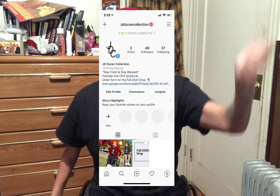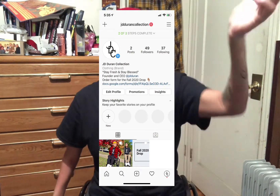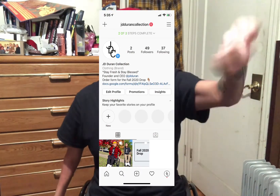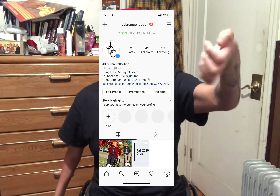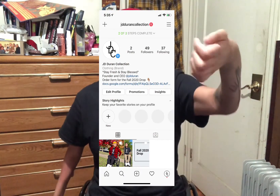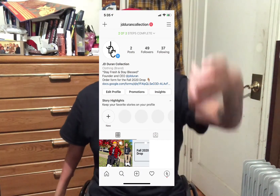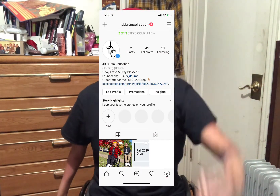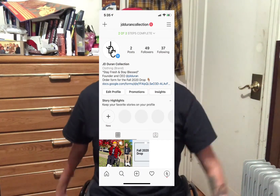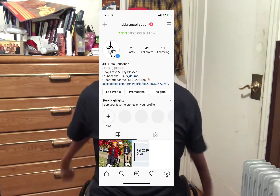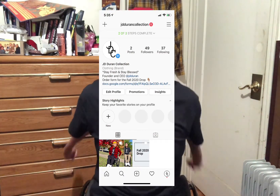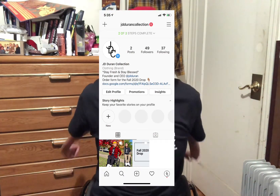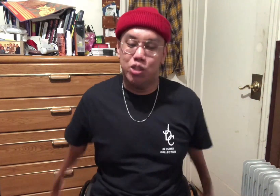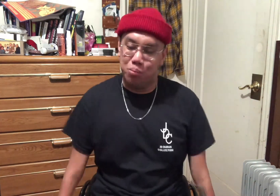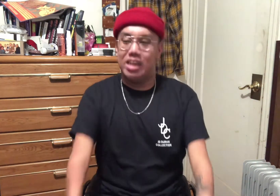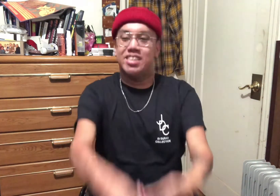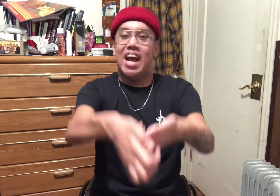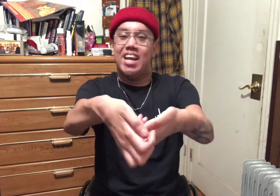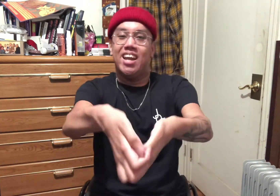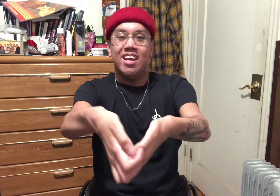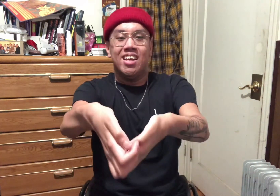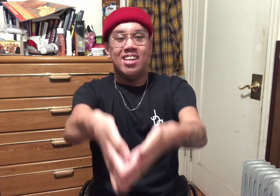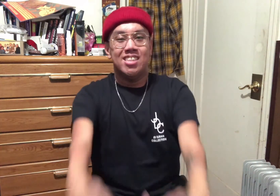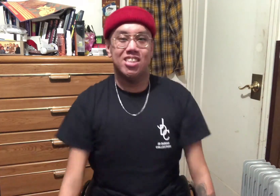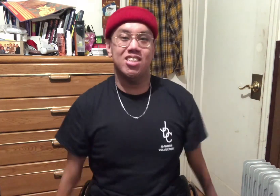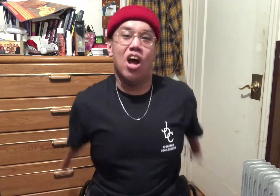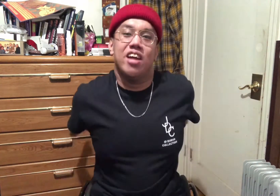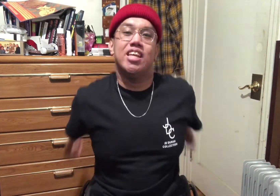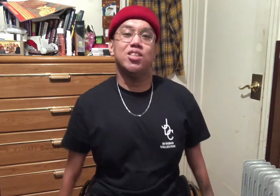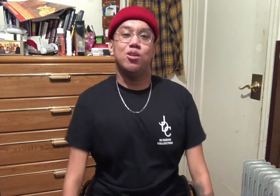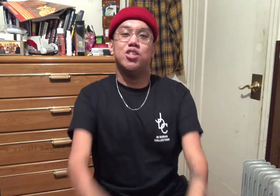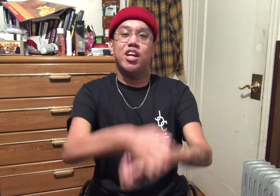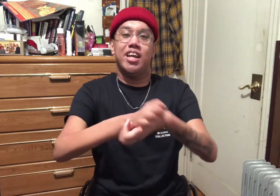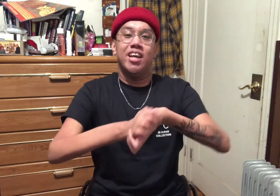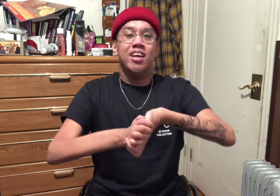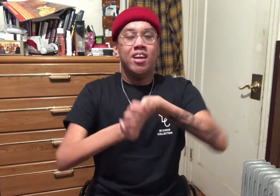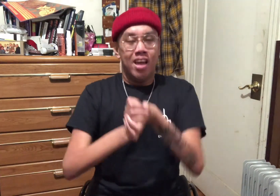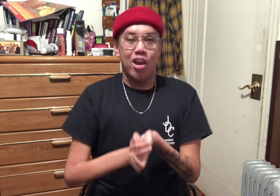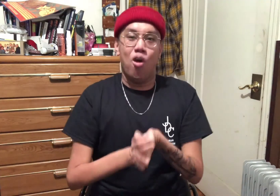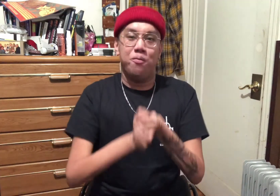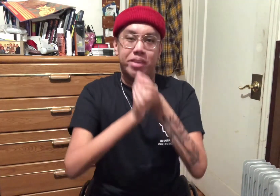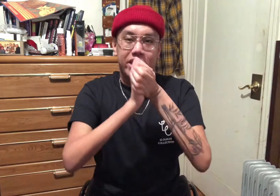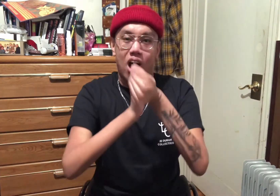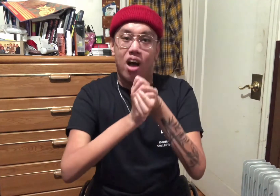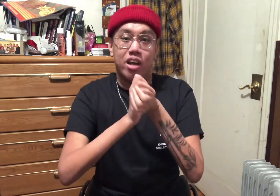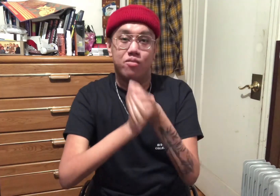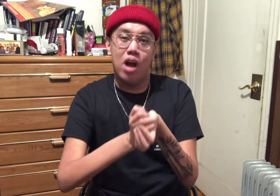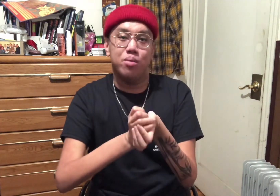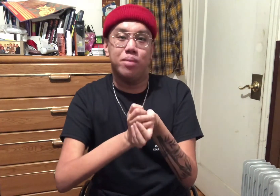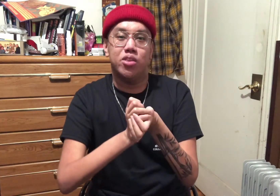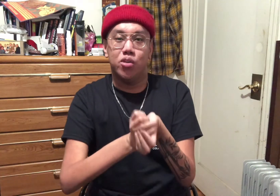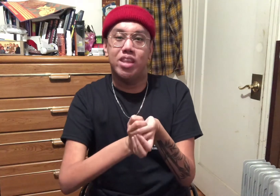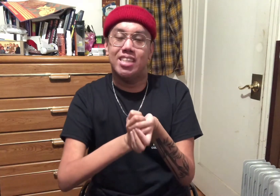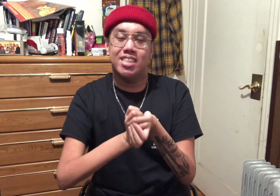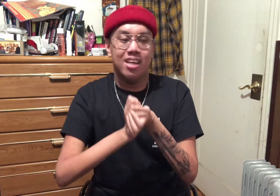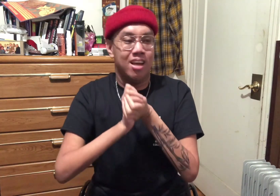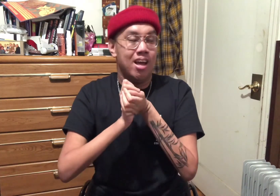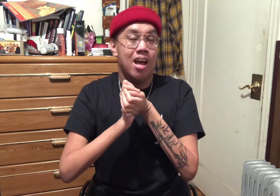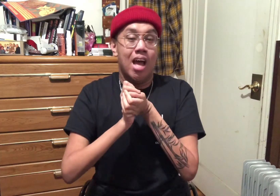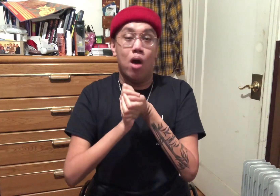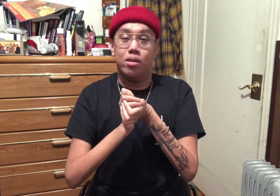that out. I'm super, super excited to start this new journey and hopefully y'all can rock with me through this. I would